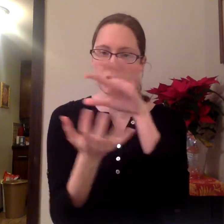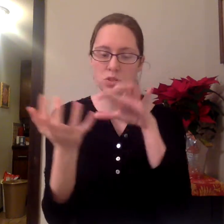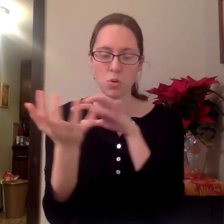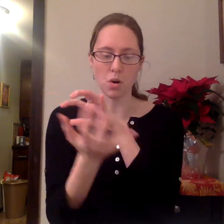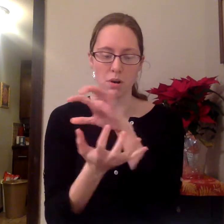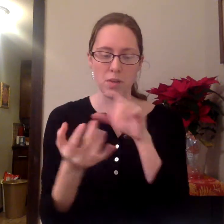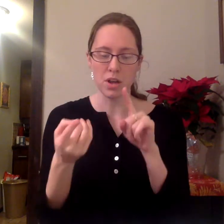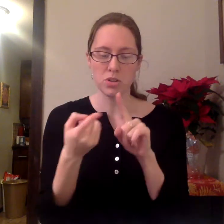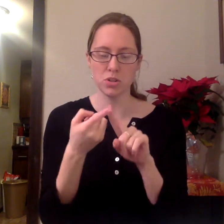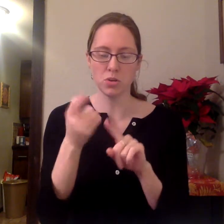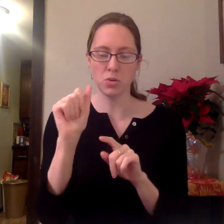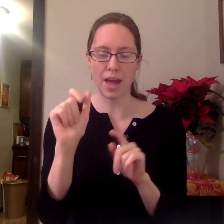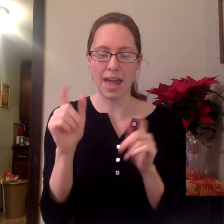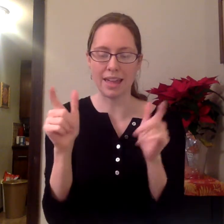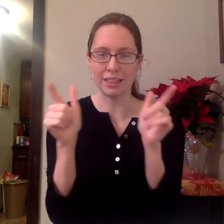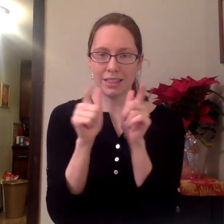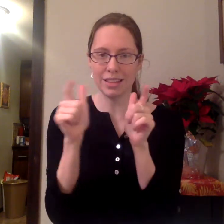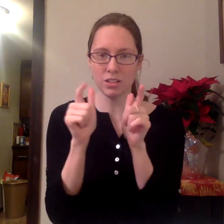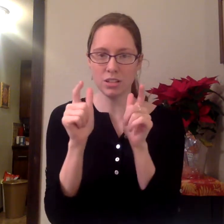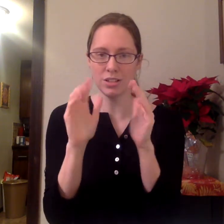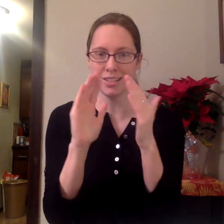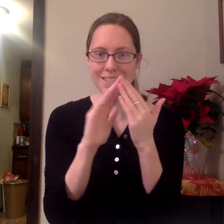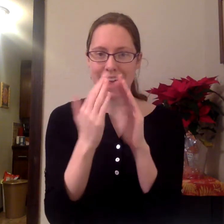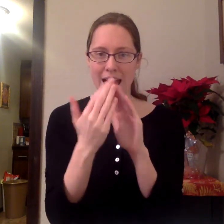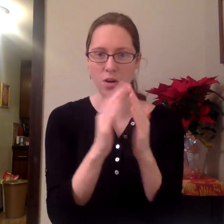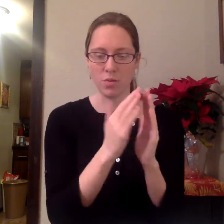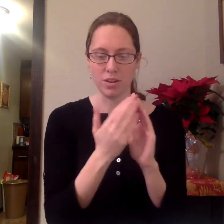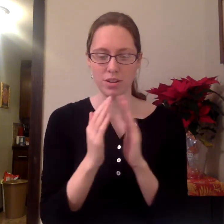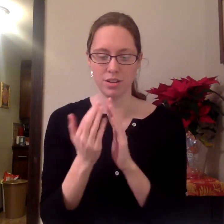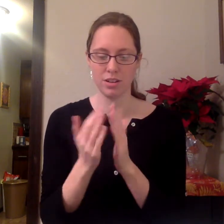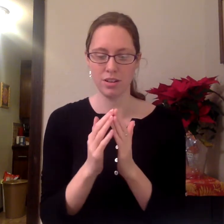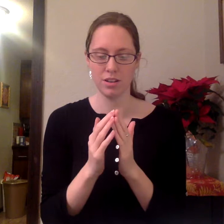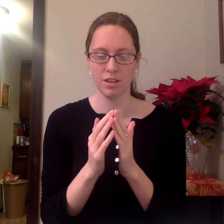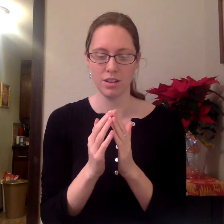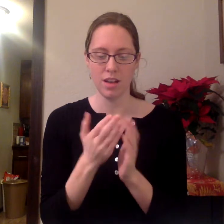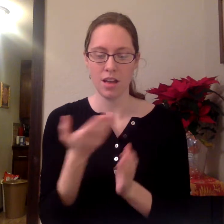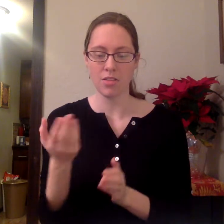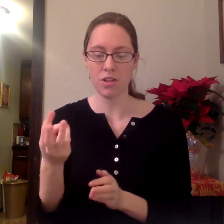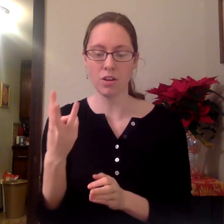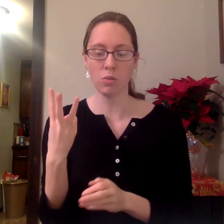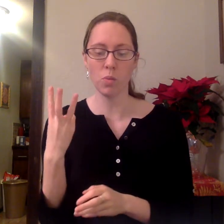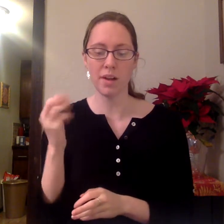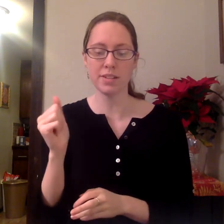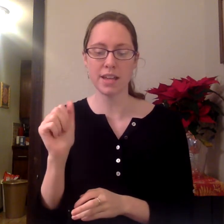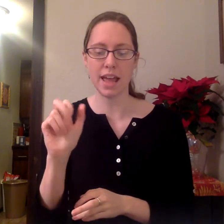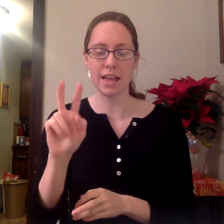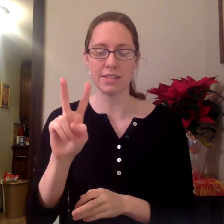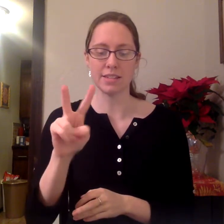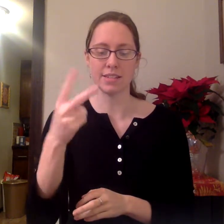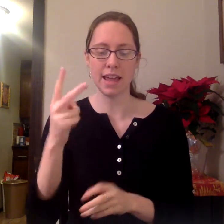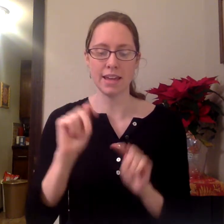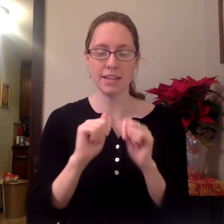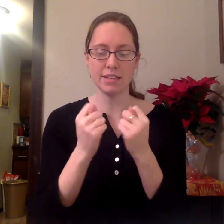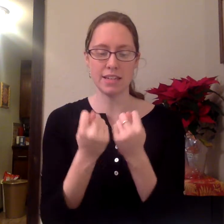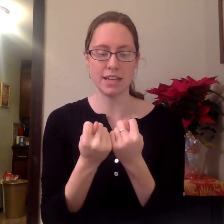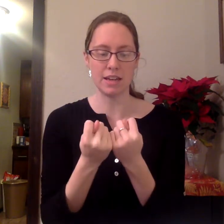storm to a little town. There was a second team